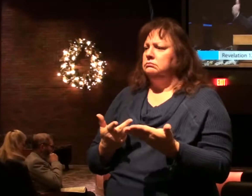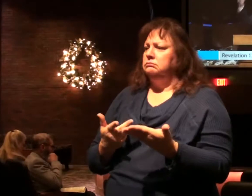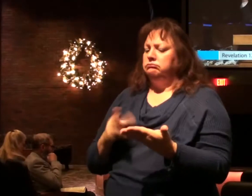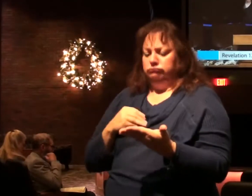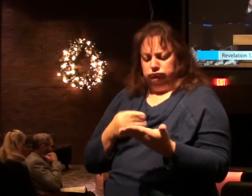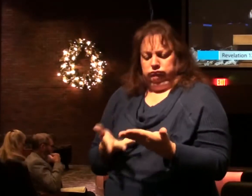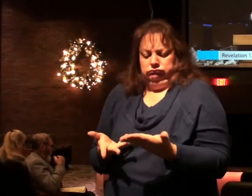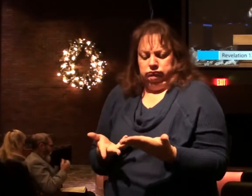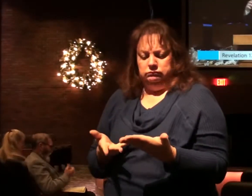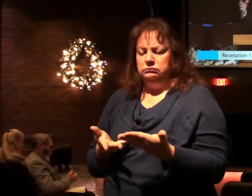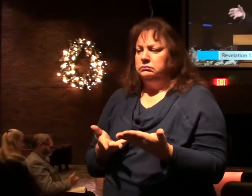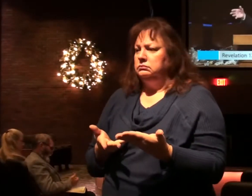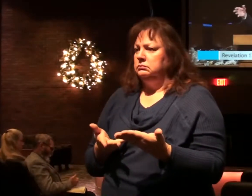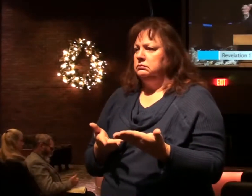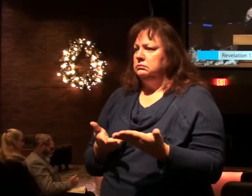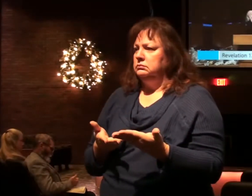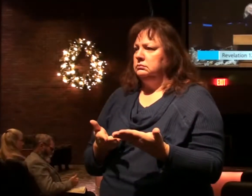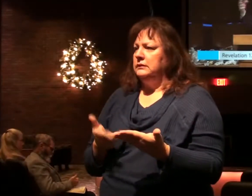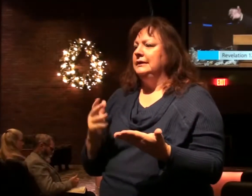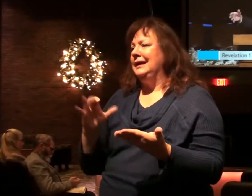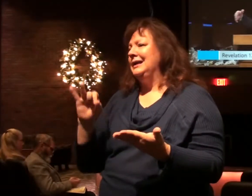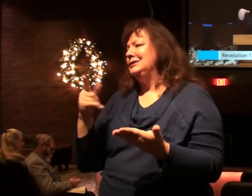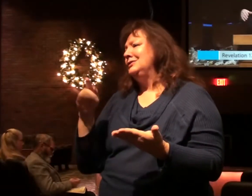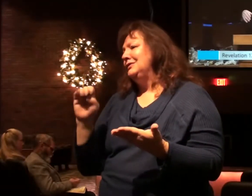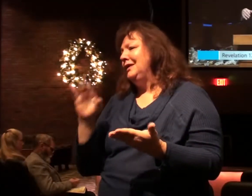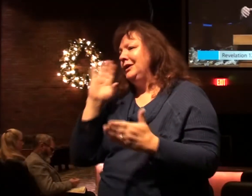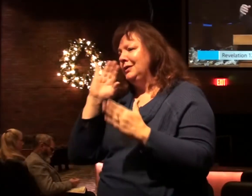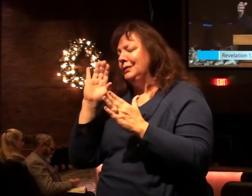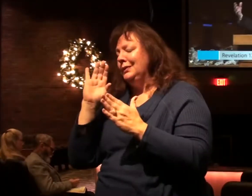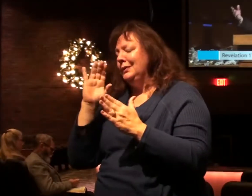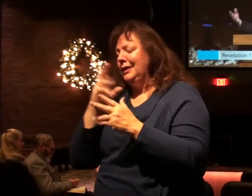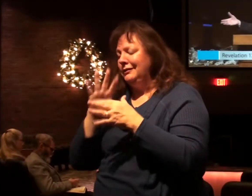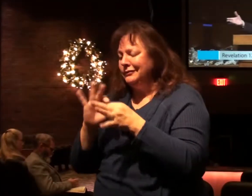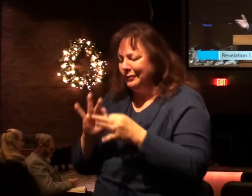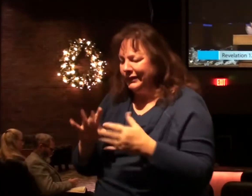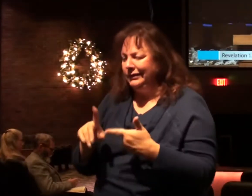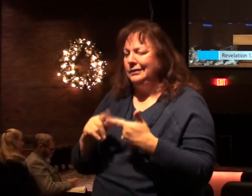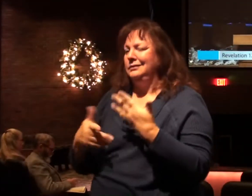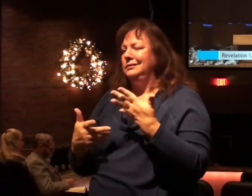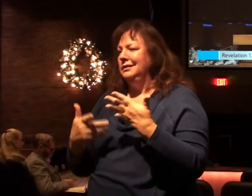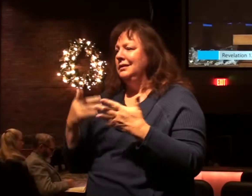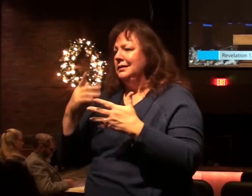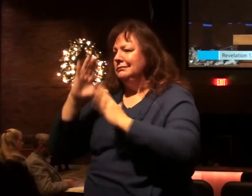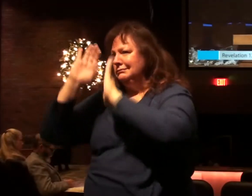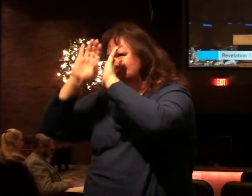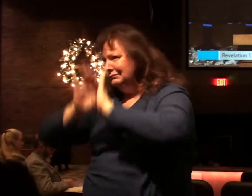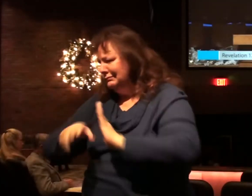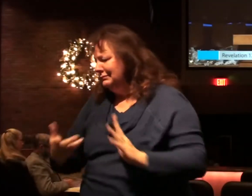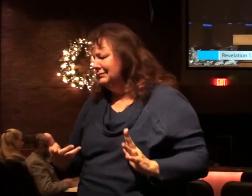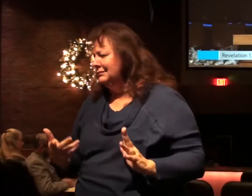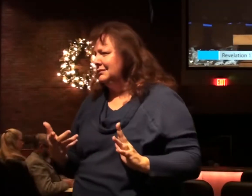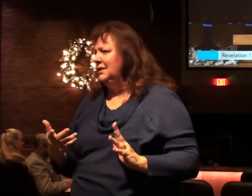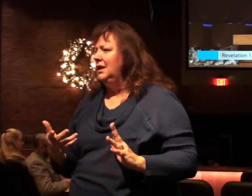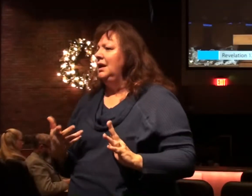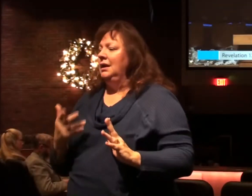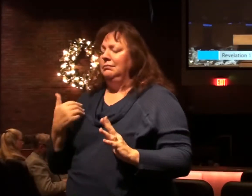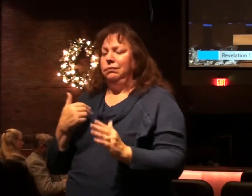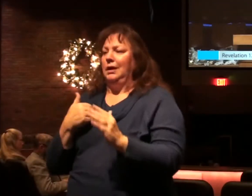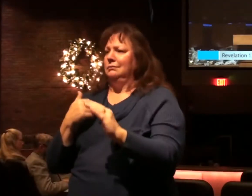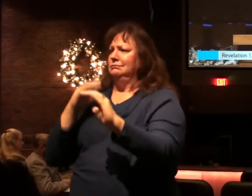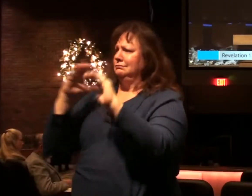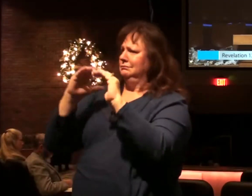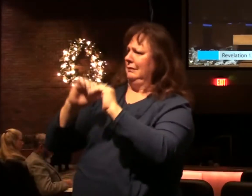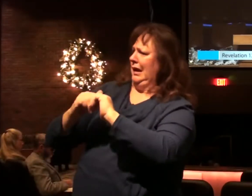face value. You take it, there will be figures of speech, illustrations, and so on, but that's how we